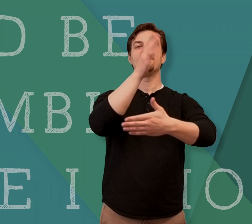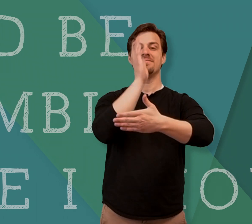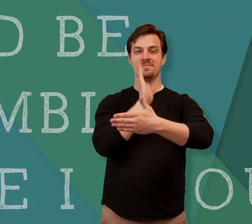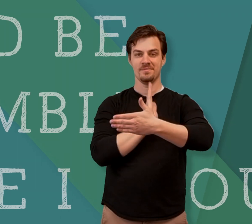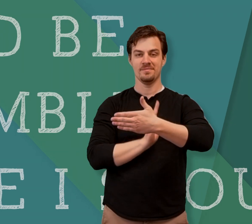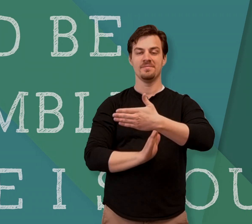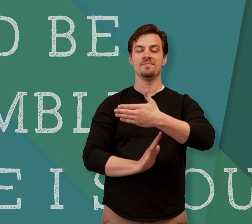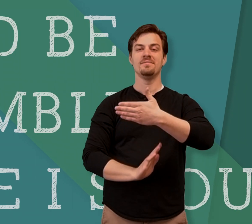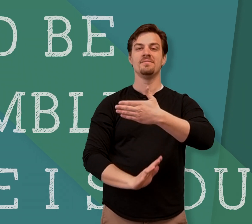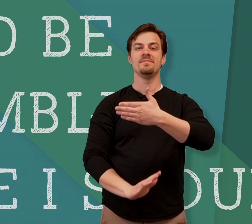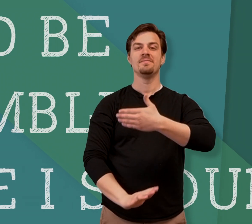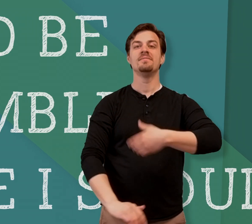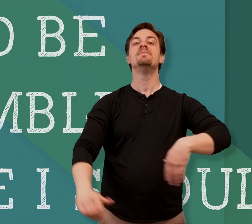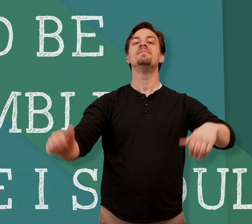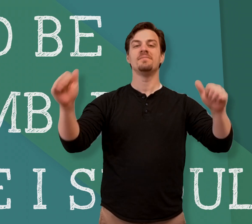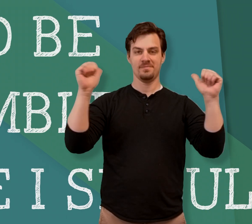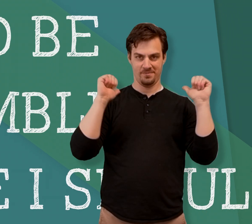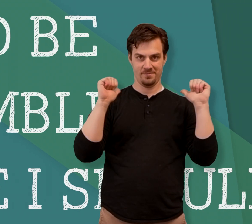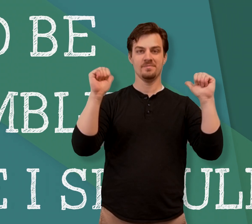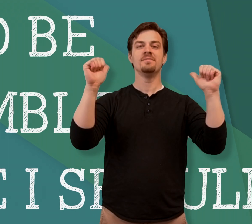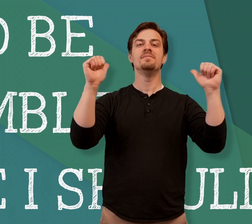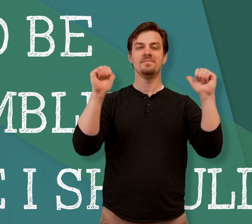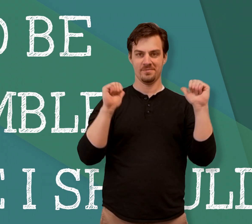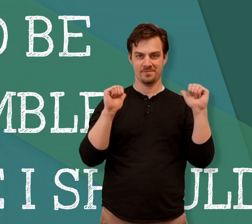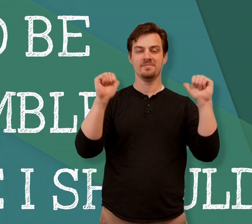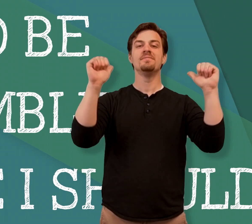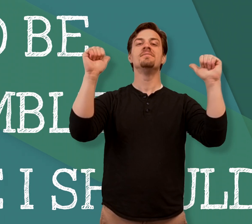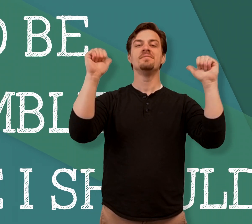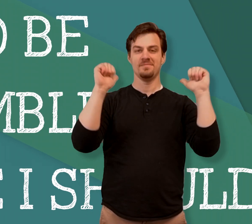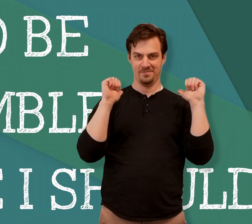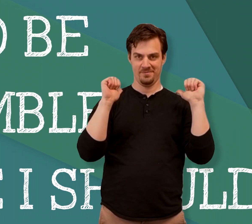be humble like I should